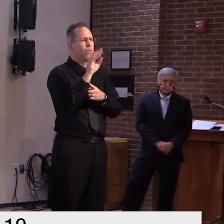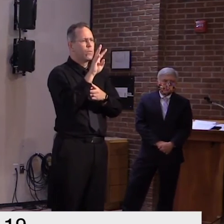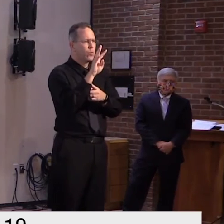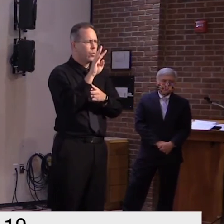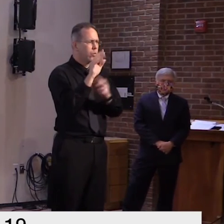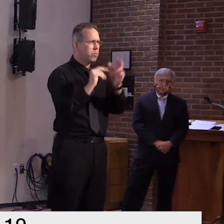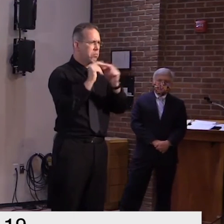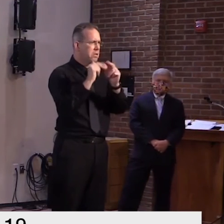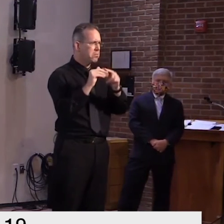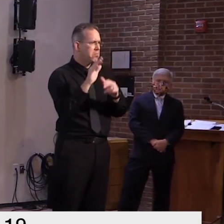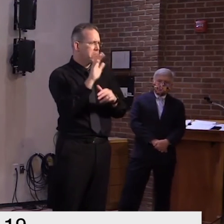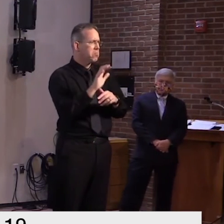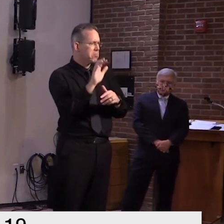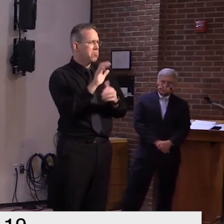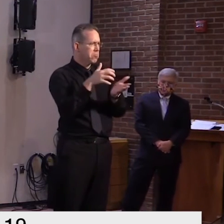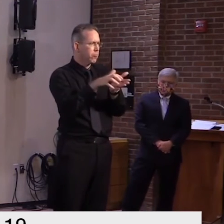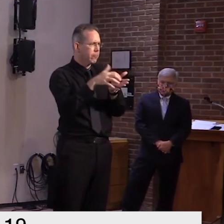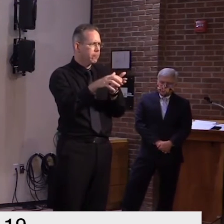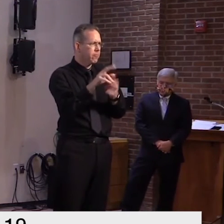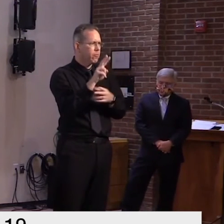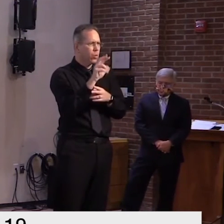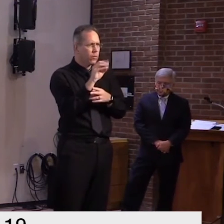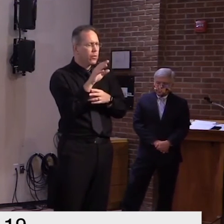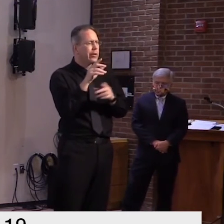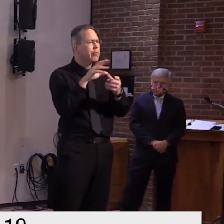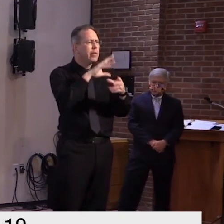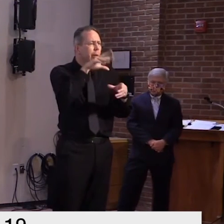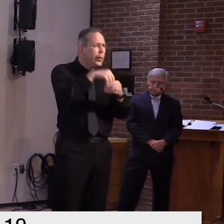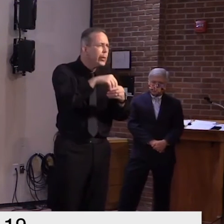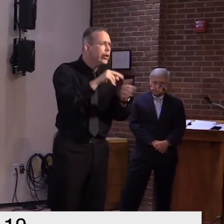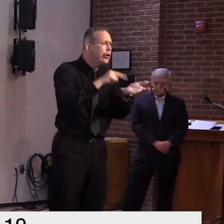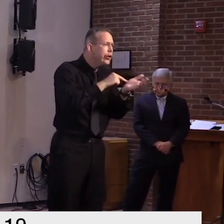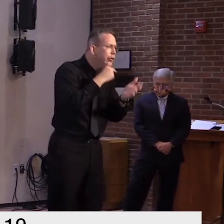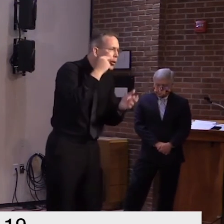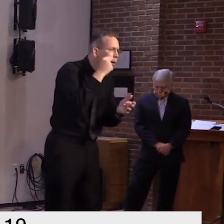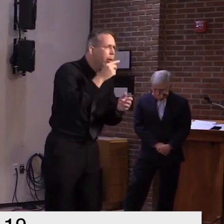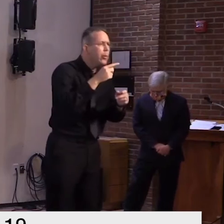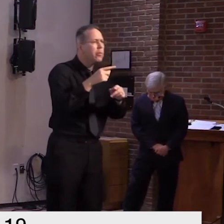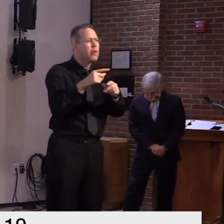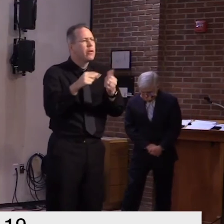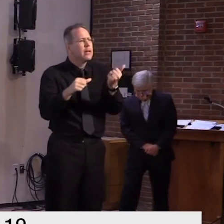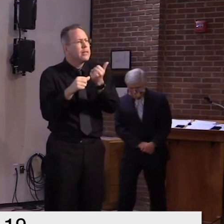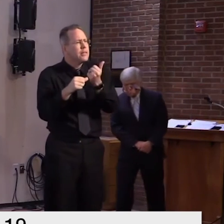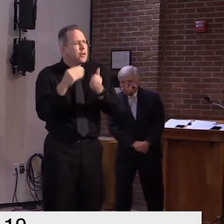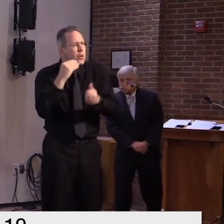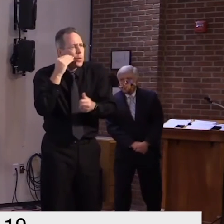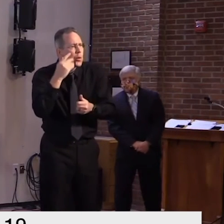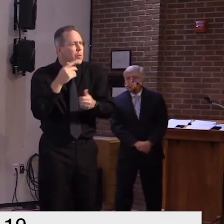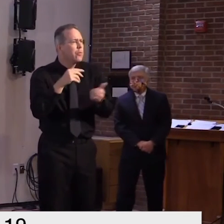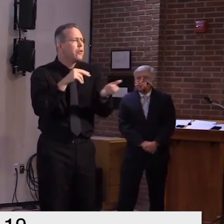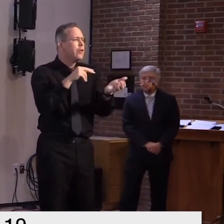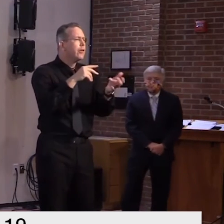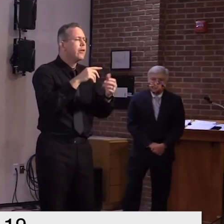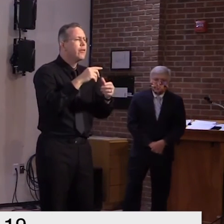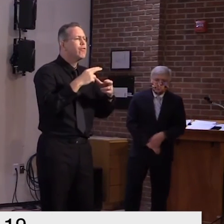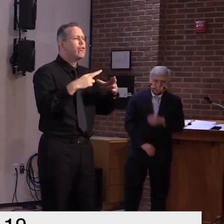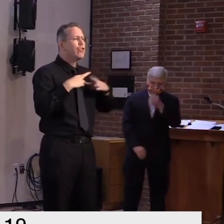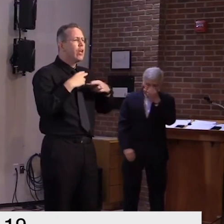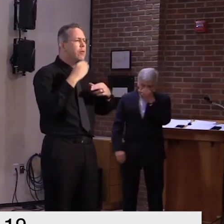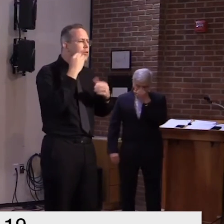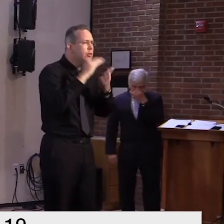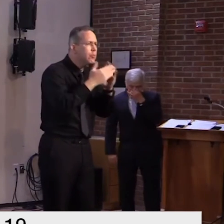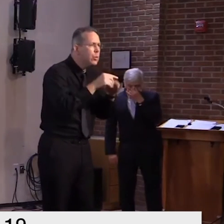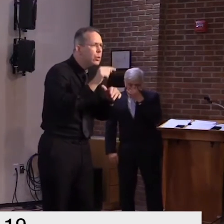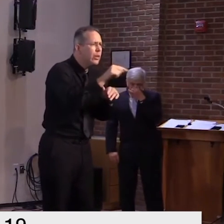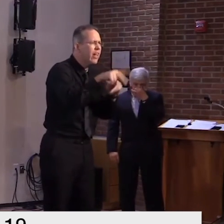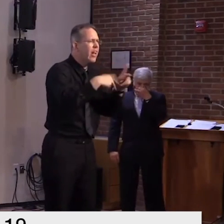includes all of our nursing homes our residential care assisted living residences there are different variations of long-term care